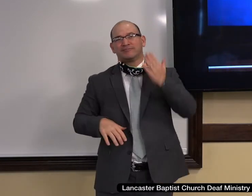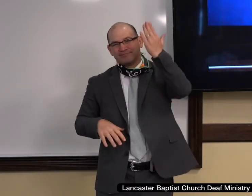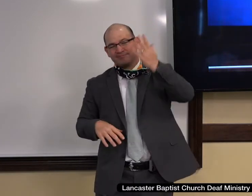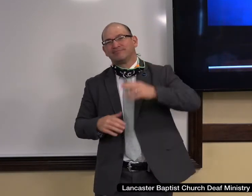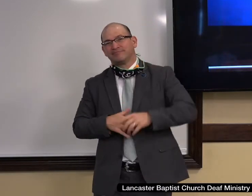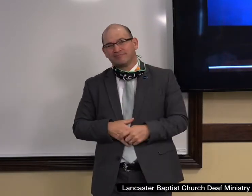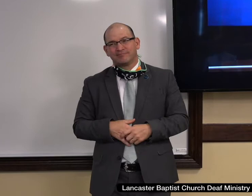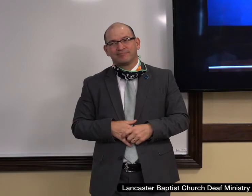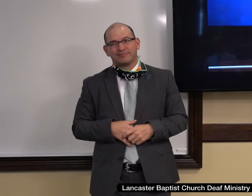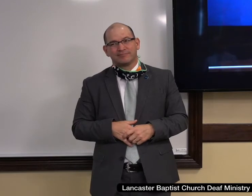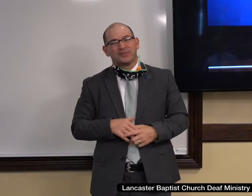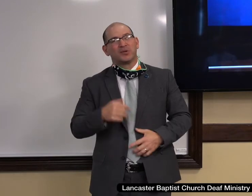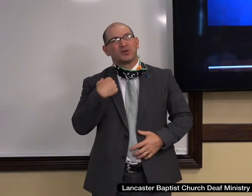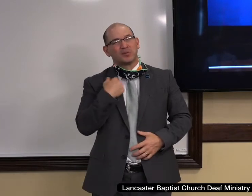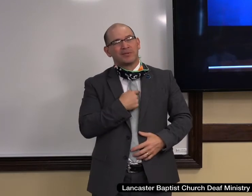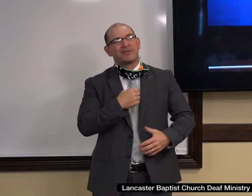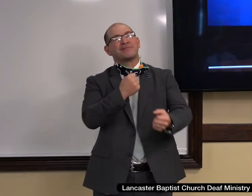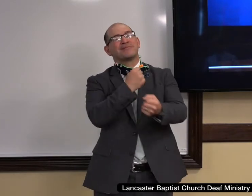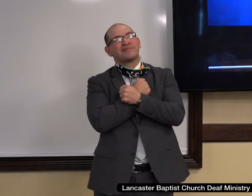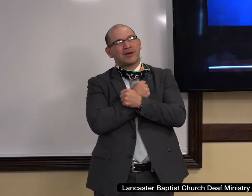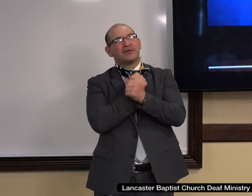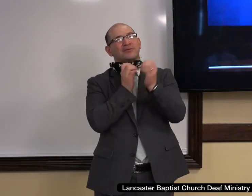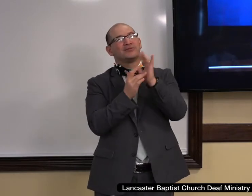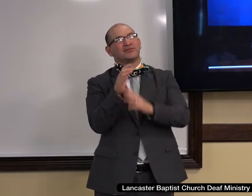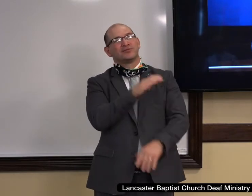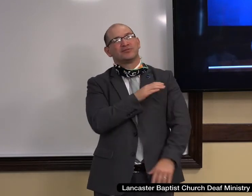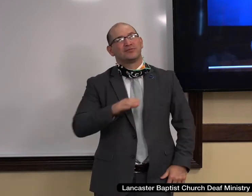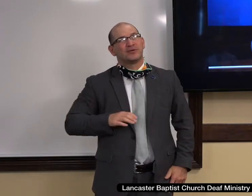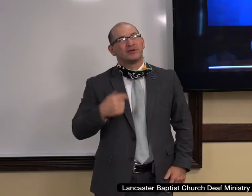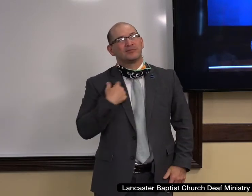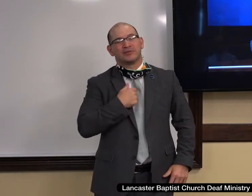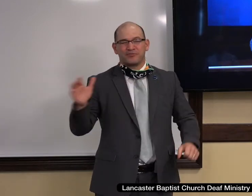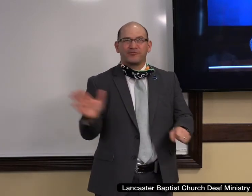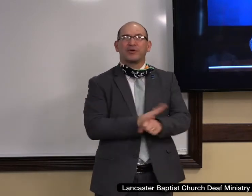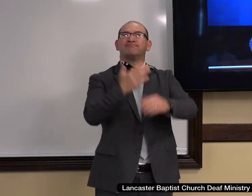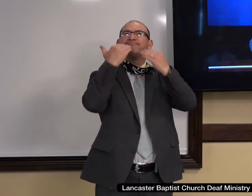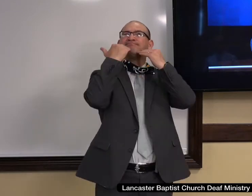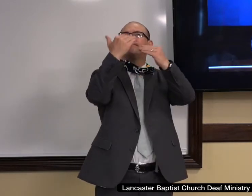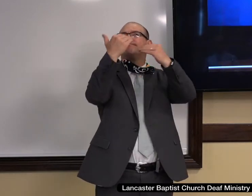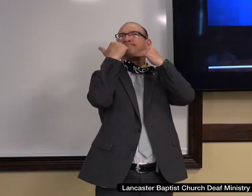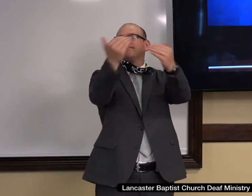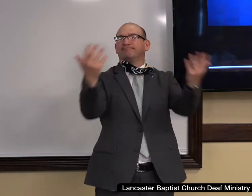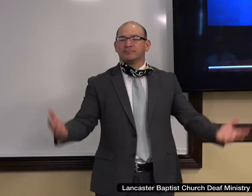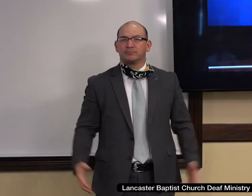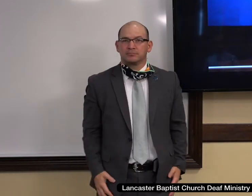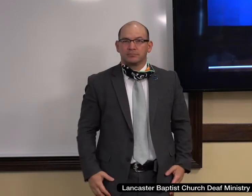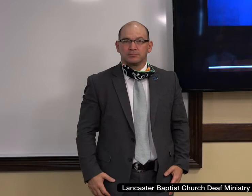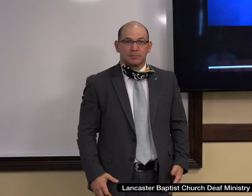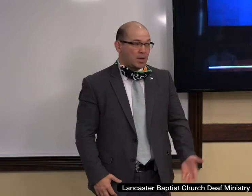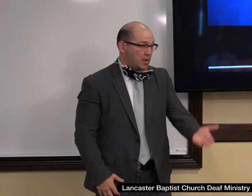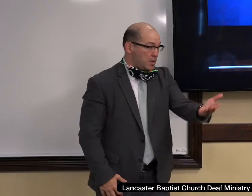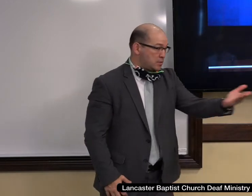We love him. We are grateful to him. The humanists reject God.